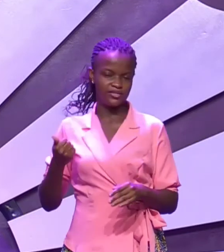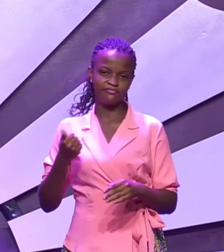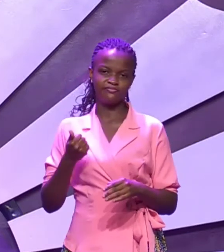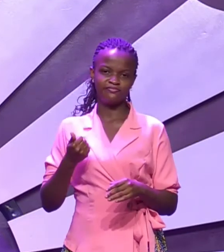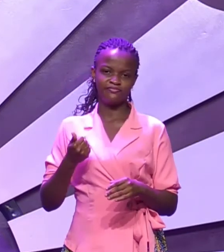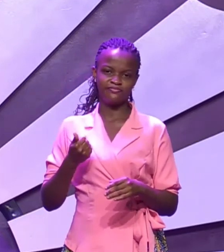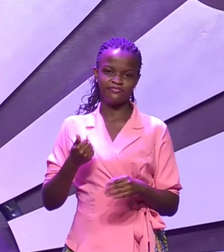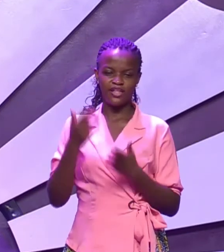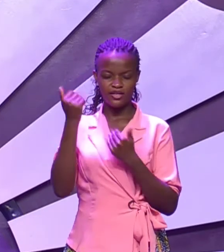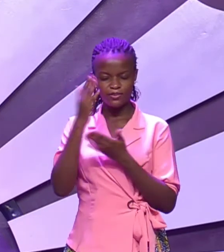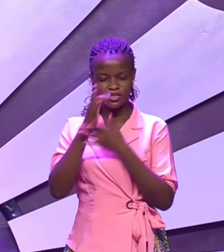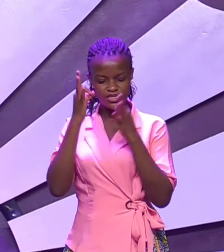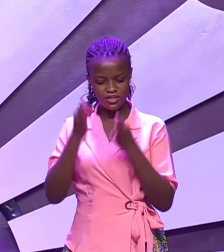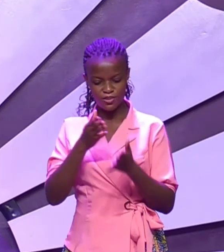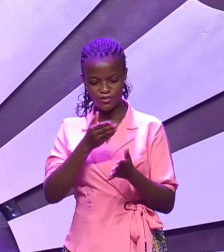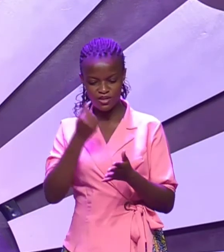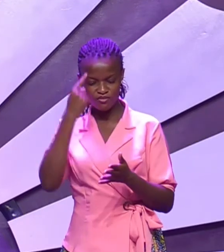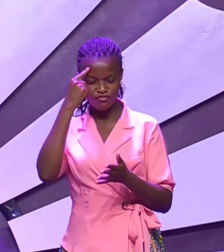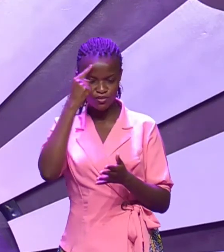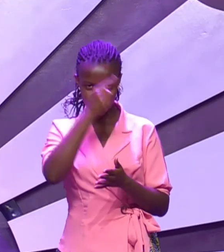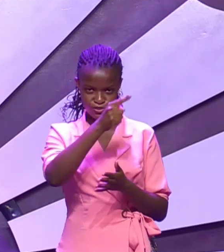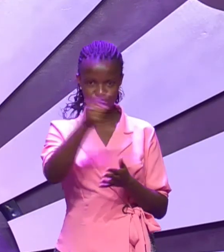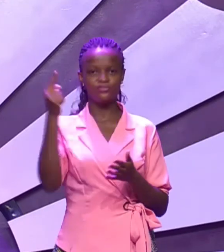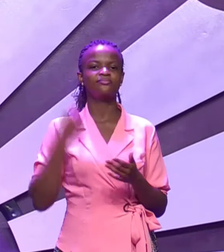expect something better to come your way